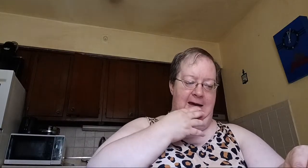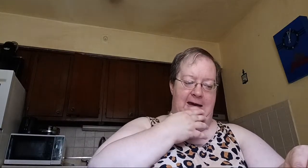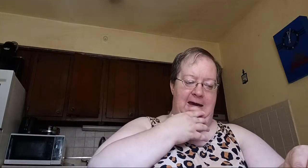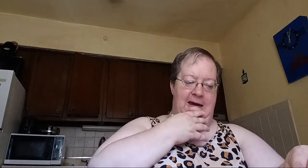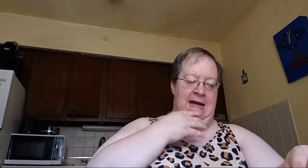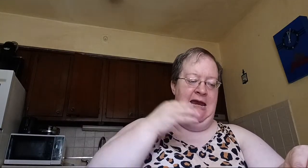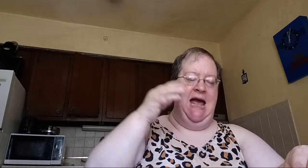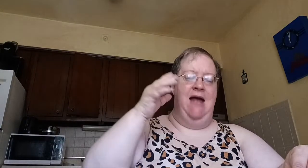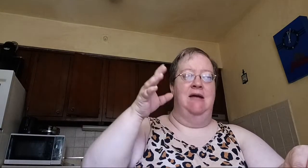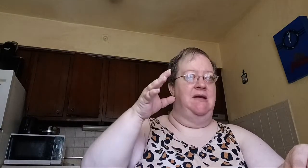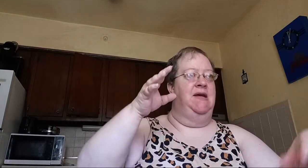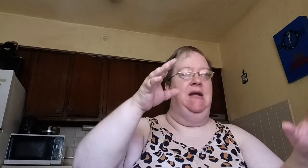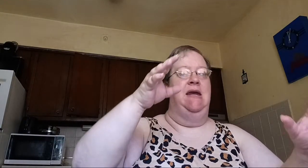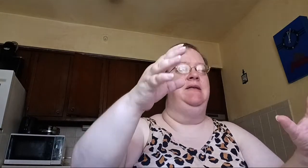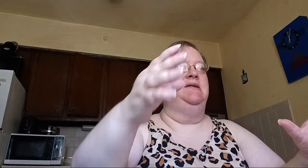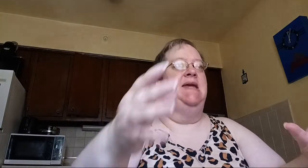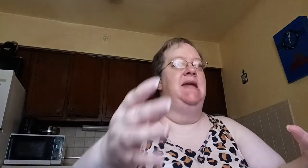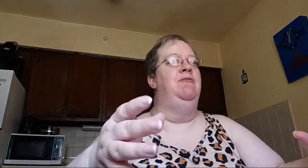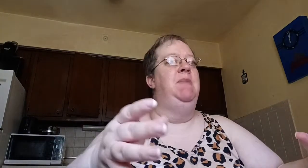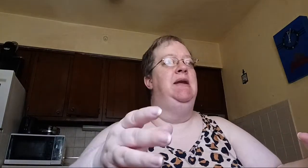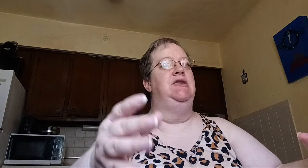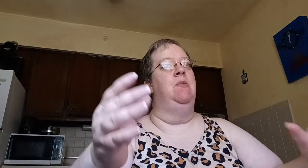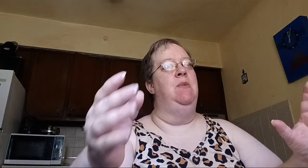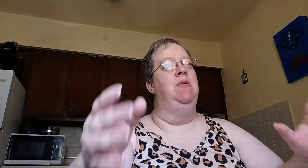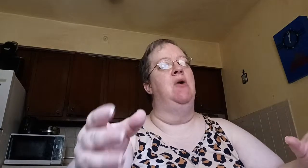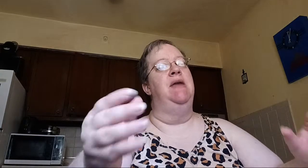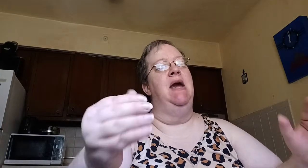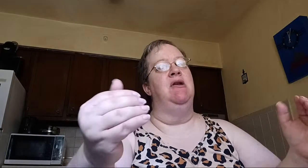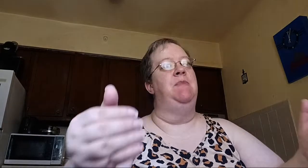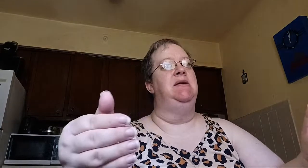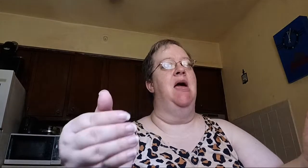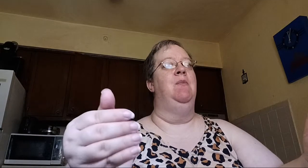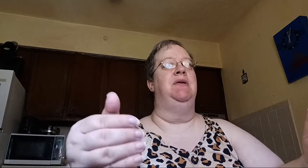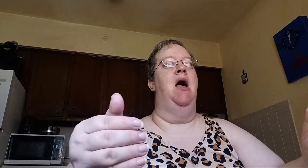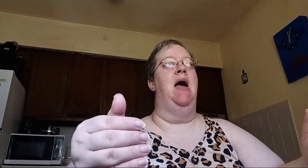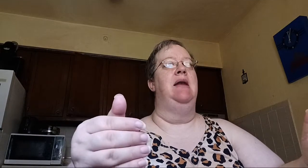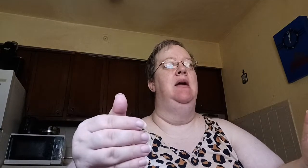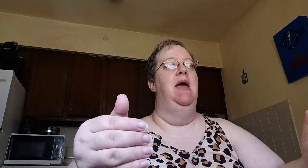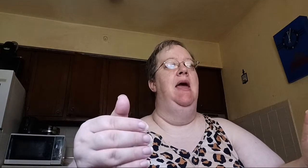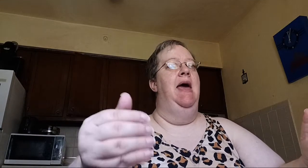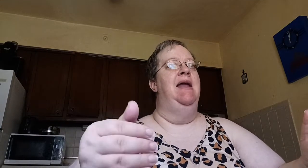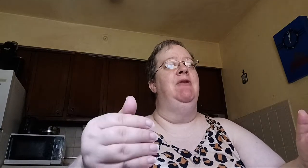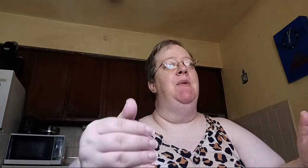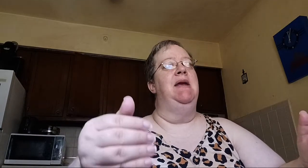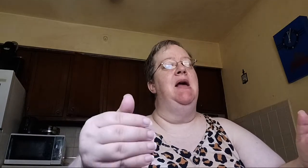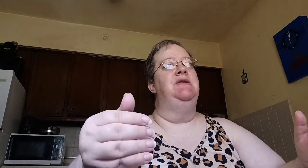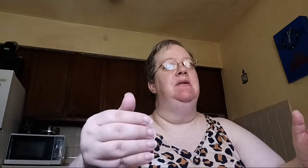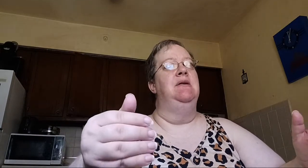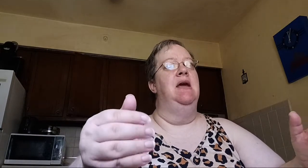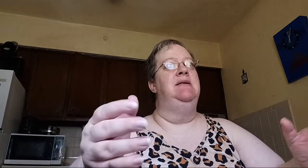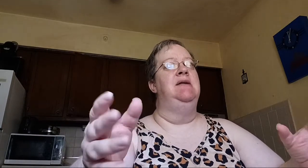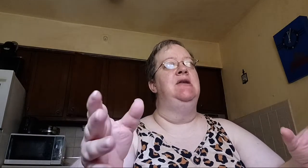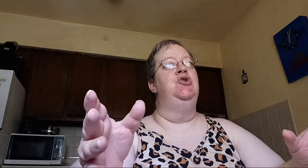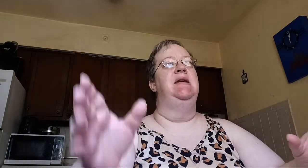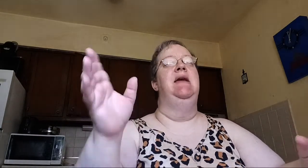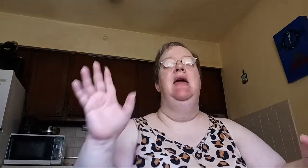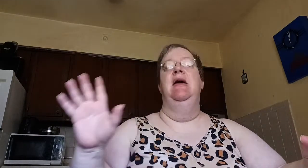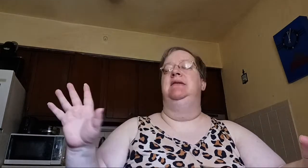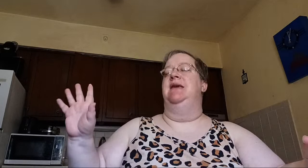And he had, as I said, he had this tent of meeting, so he would go there and spend time with God. And everybody else, it's interesting, it says every